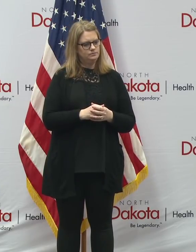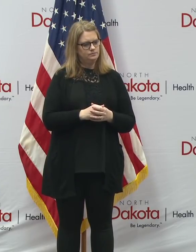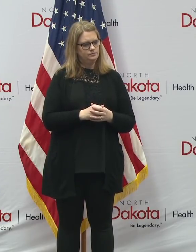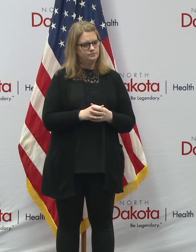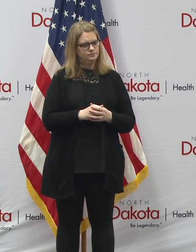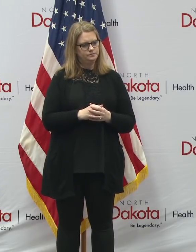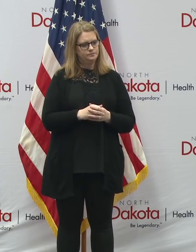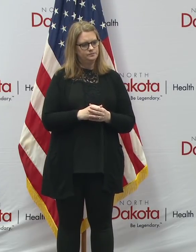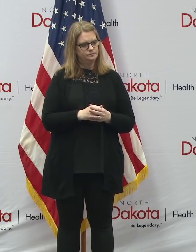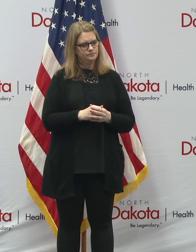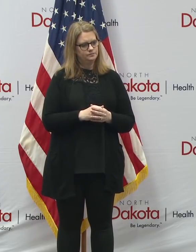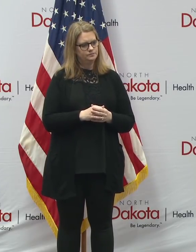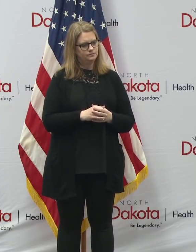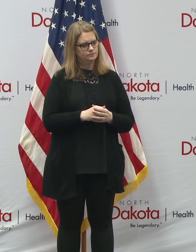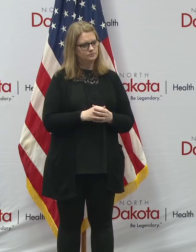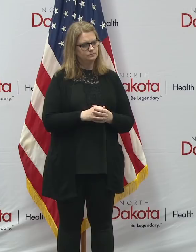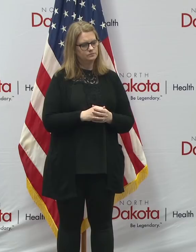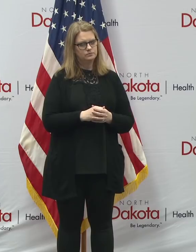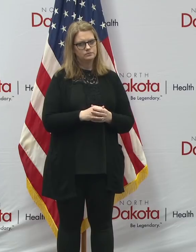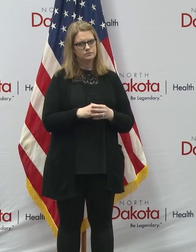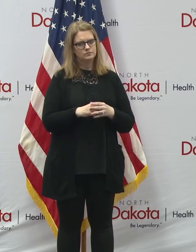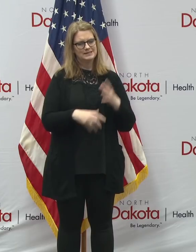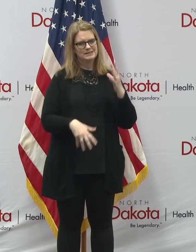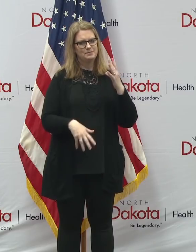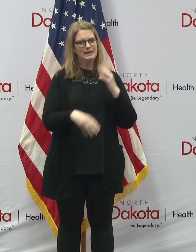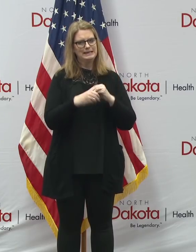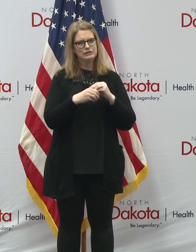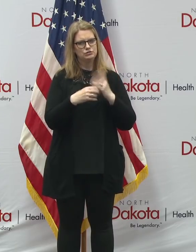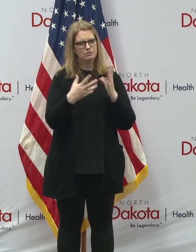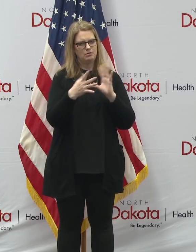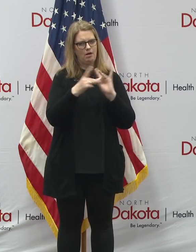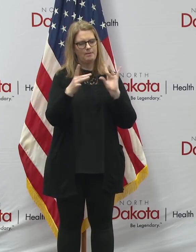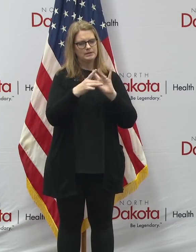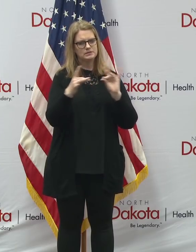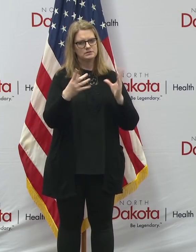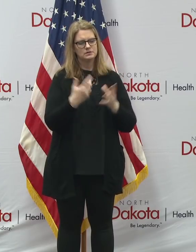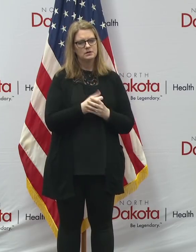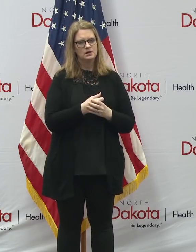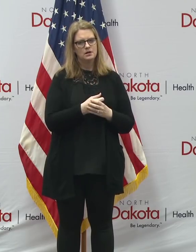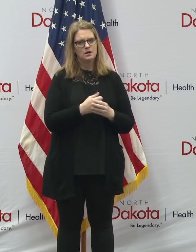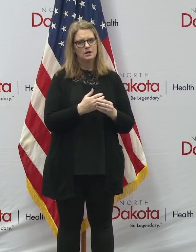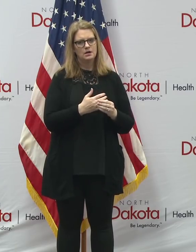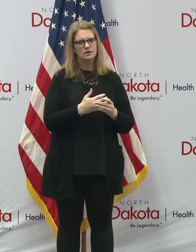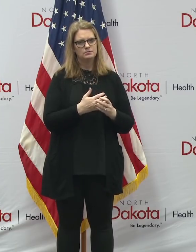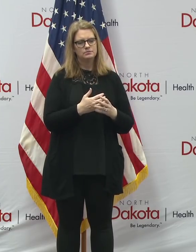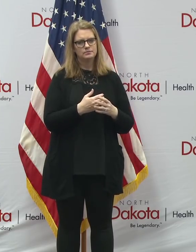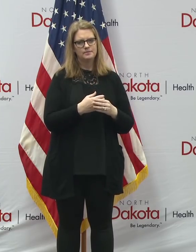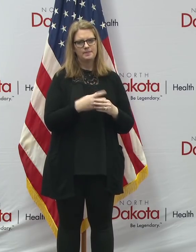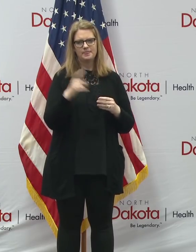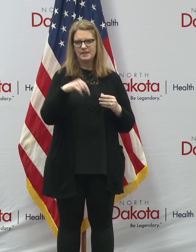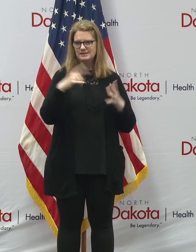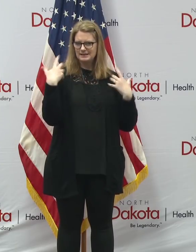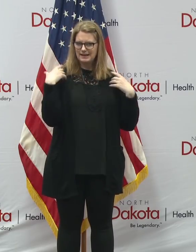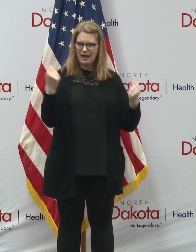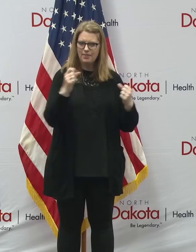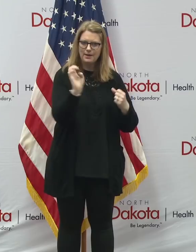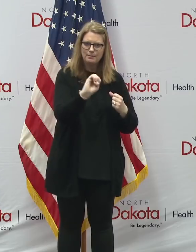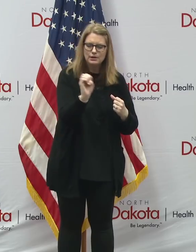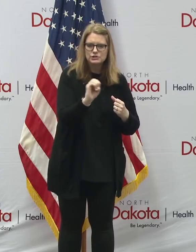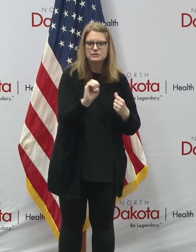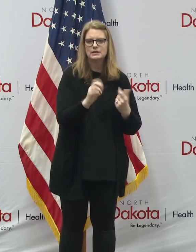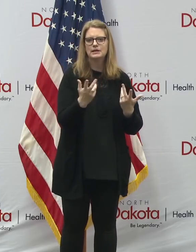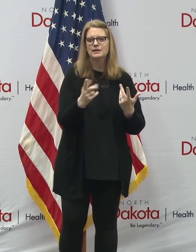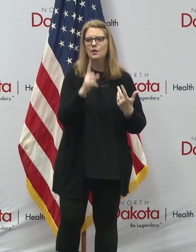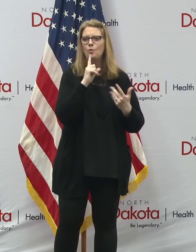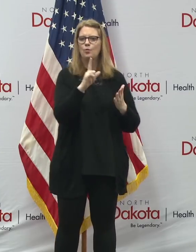additional remarks on this. We've had, you know, again, when we're in a health emergency, it's easy to focus